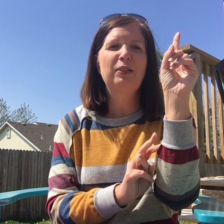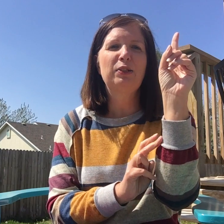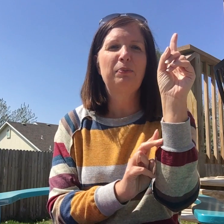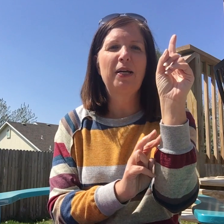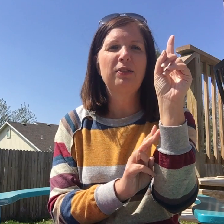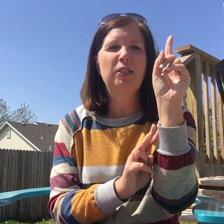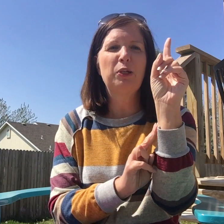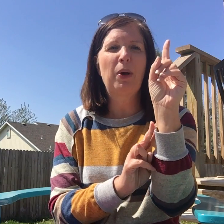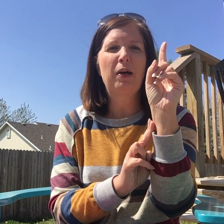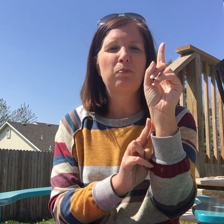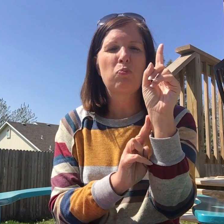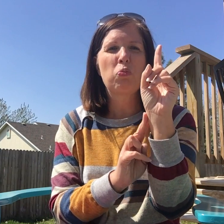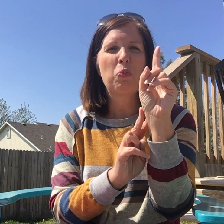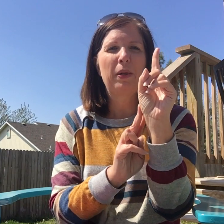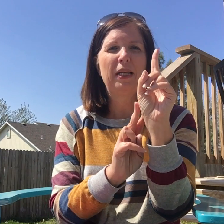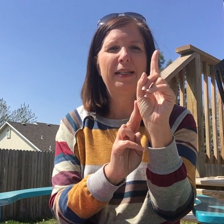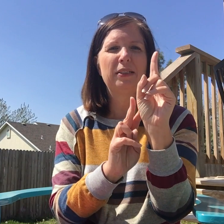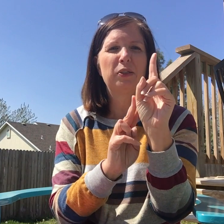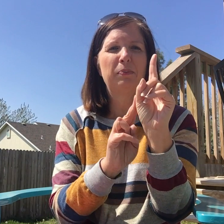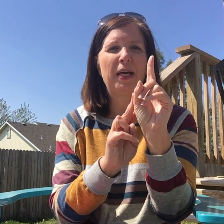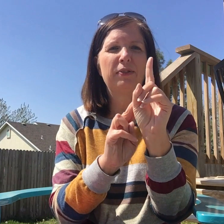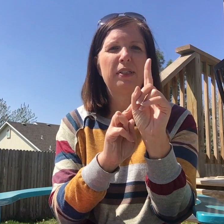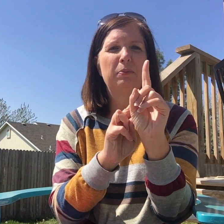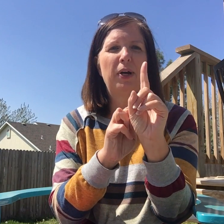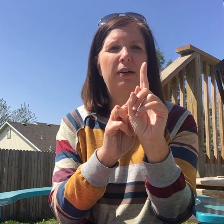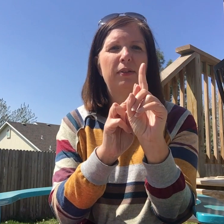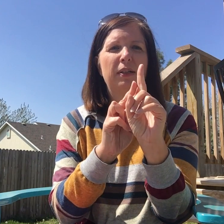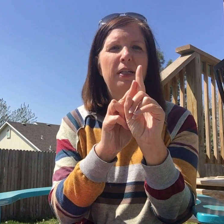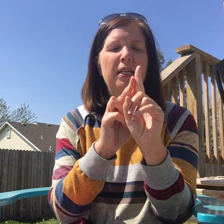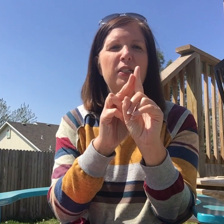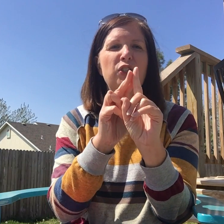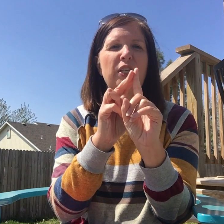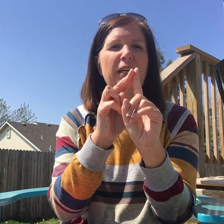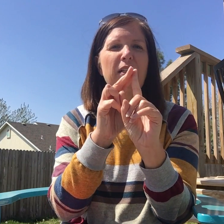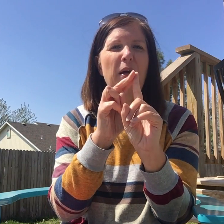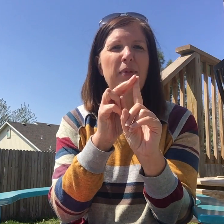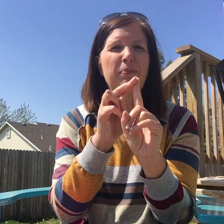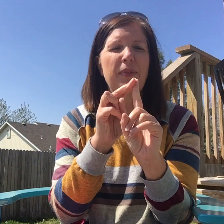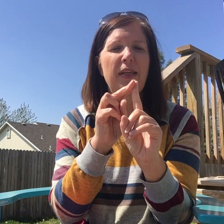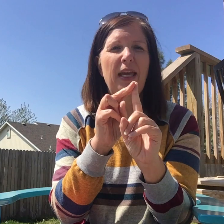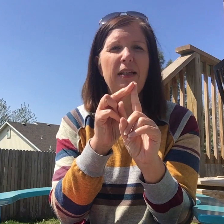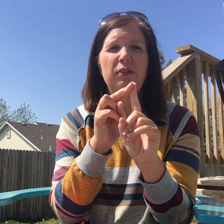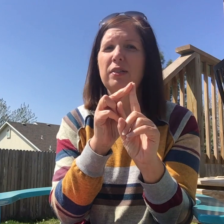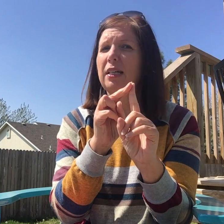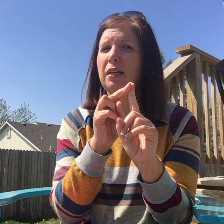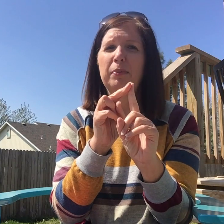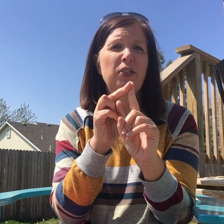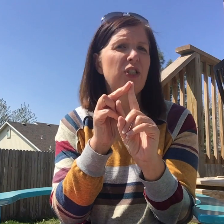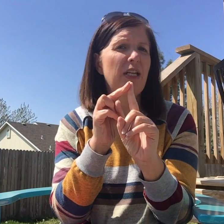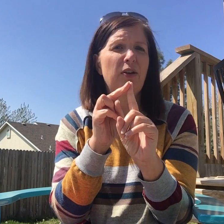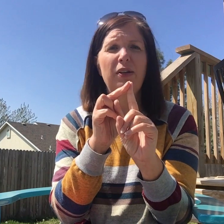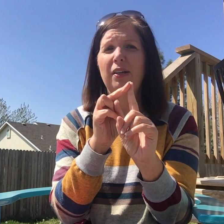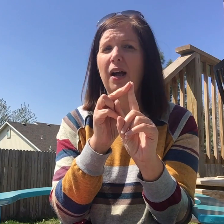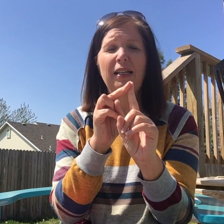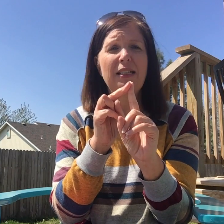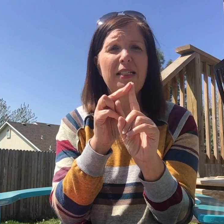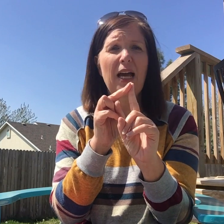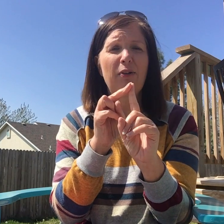Mousy Brown little Mousy Brown she climbed up the candlestick but she could not get down